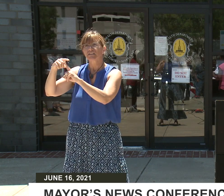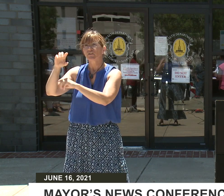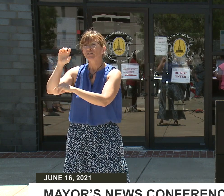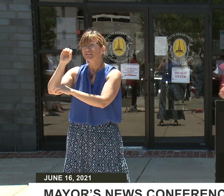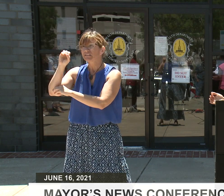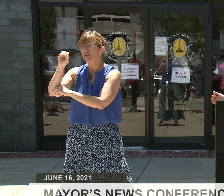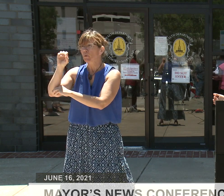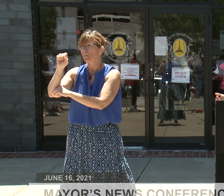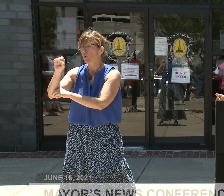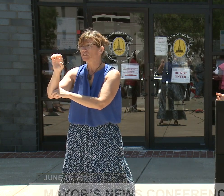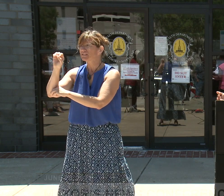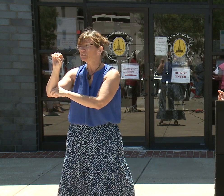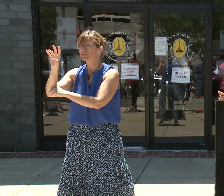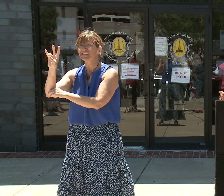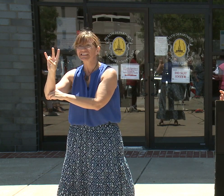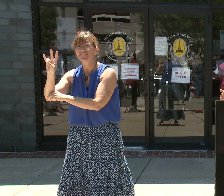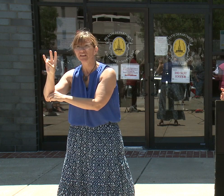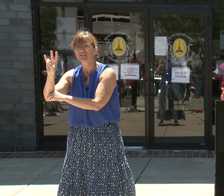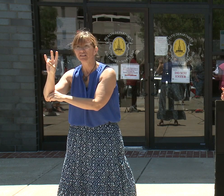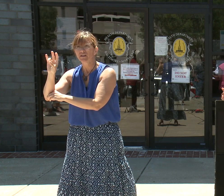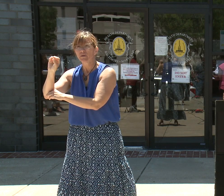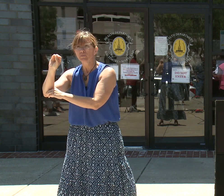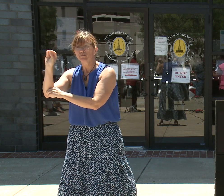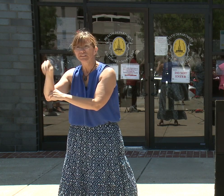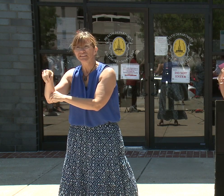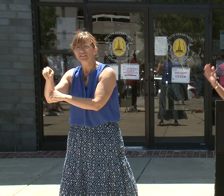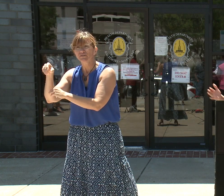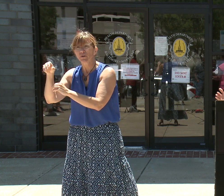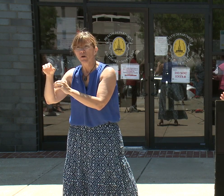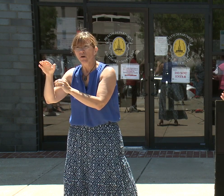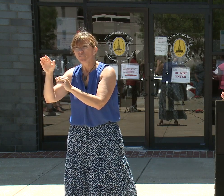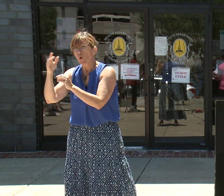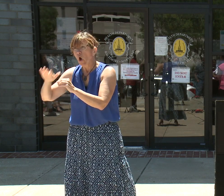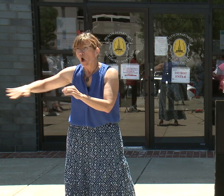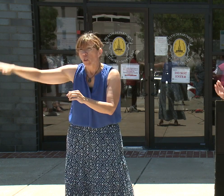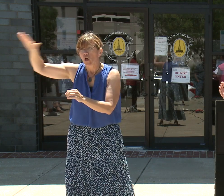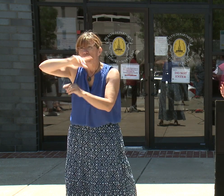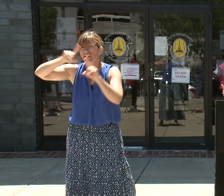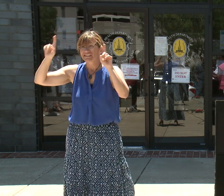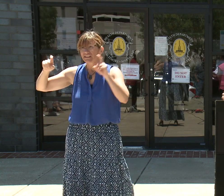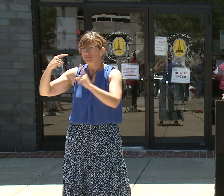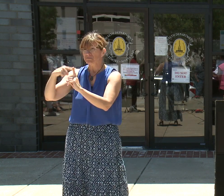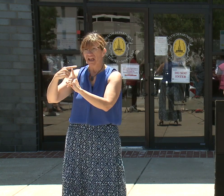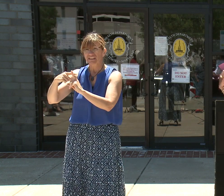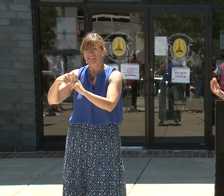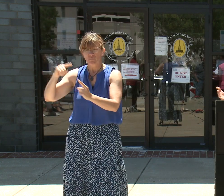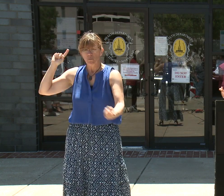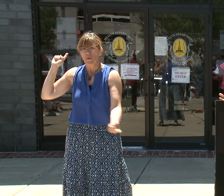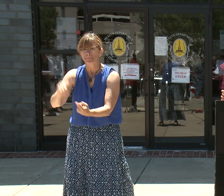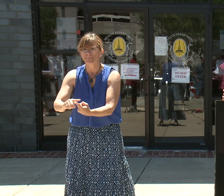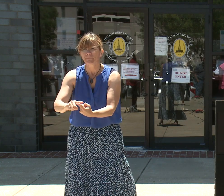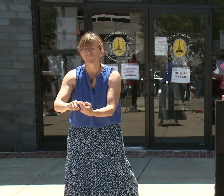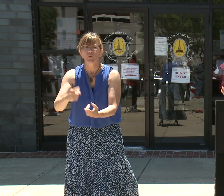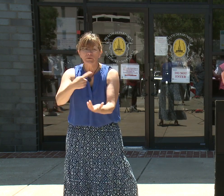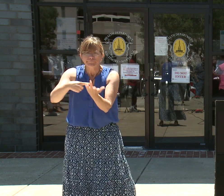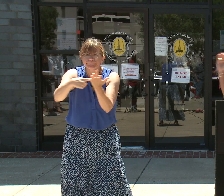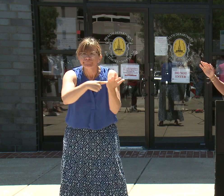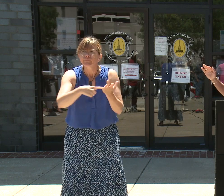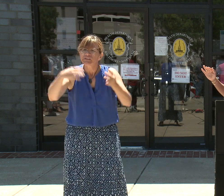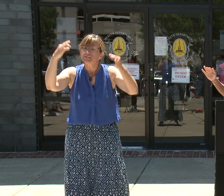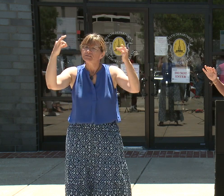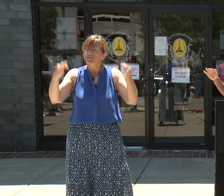% when we look at testing across the city. So when we were making decisions around restrictions, we often looked at multiple data points.